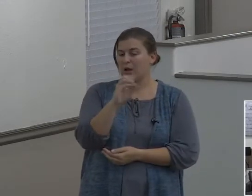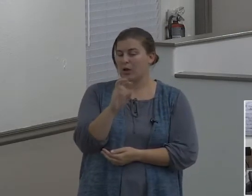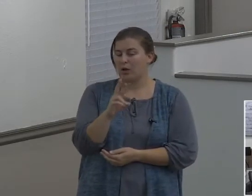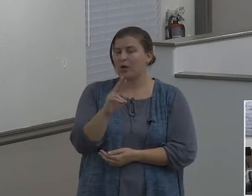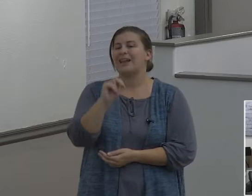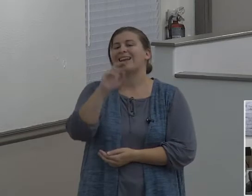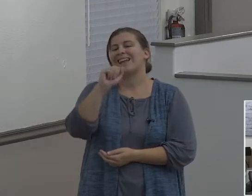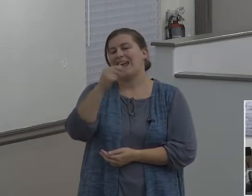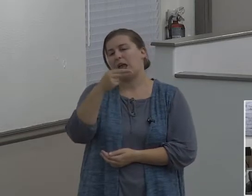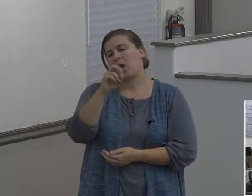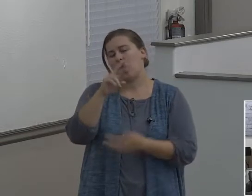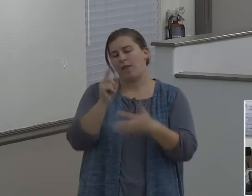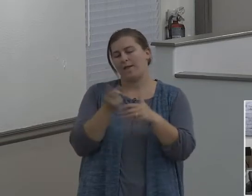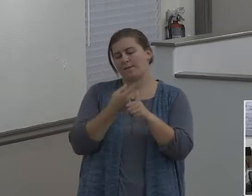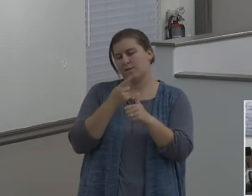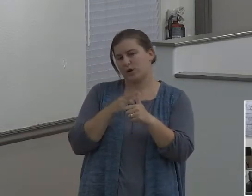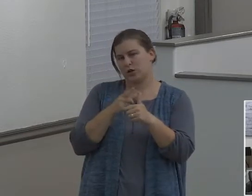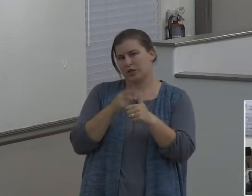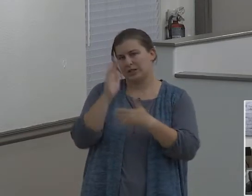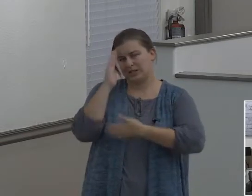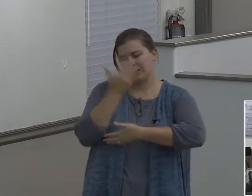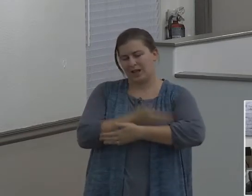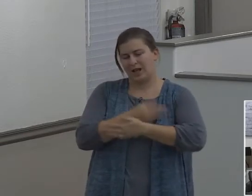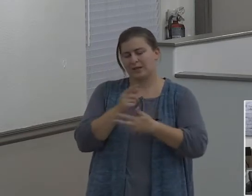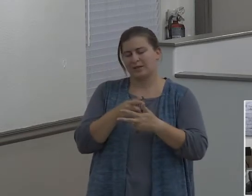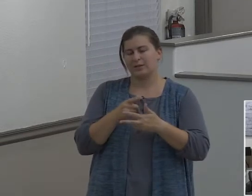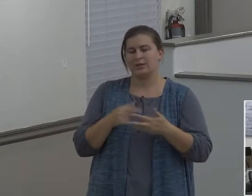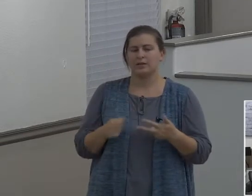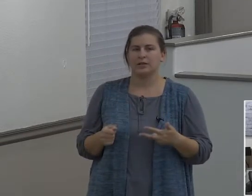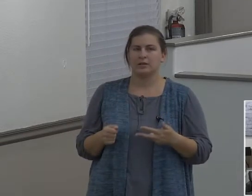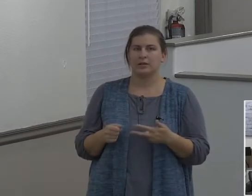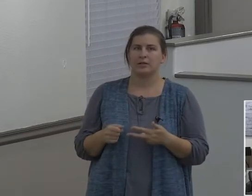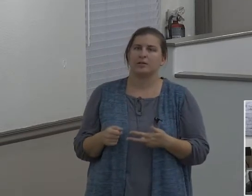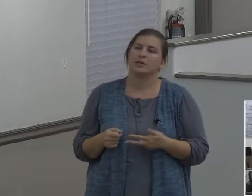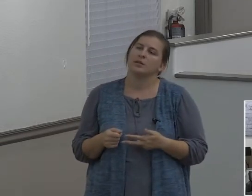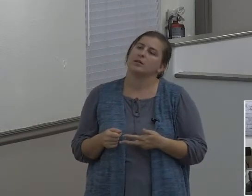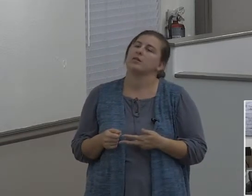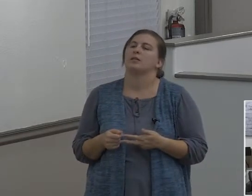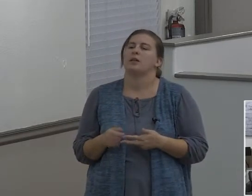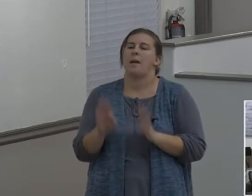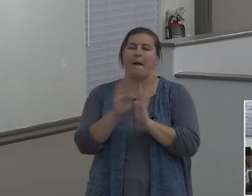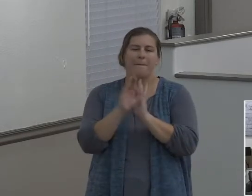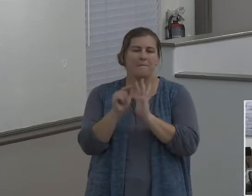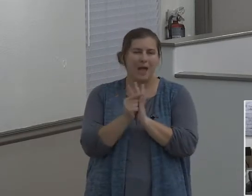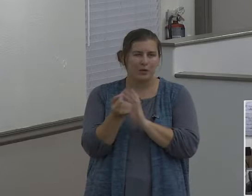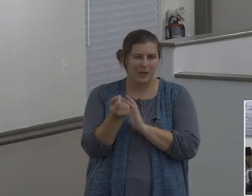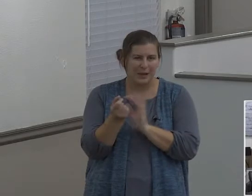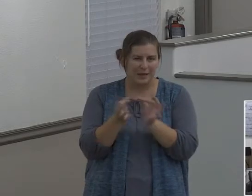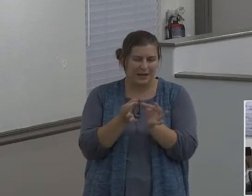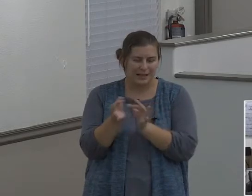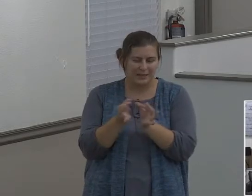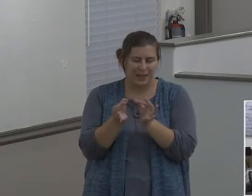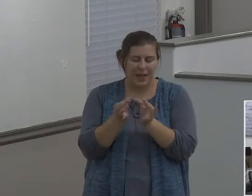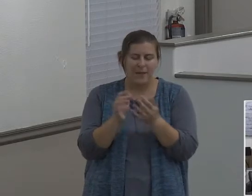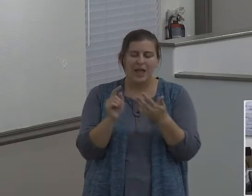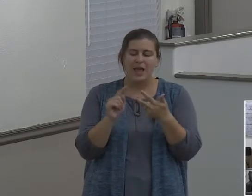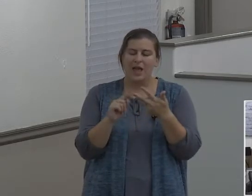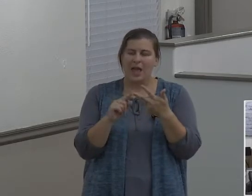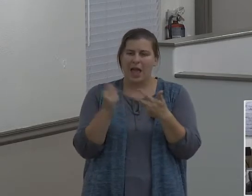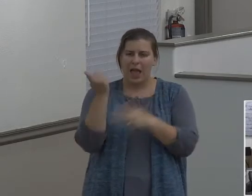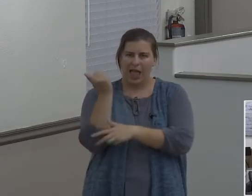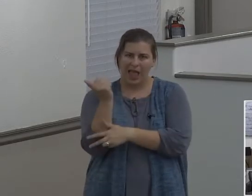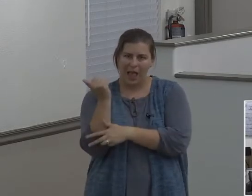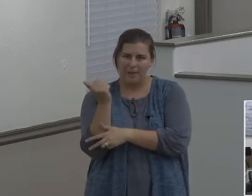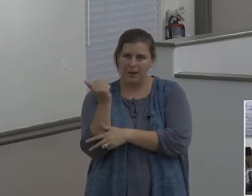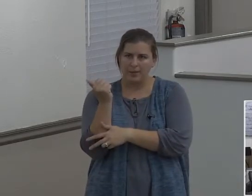you know, well let me just give you a sense of the background. What we have is apparently Abram had spoken to his father